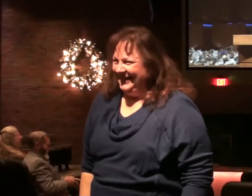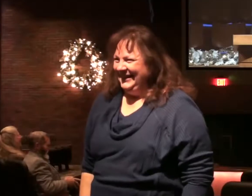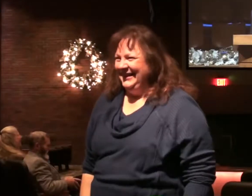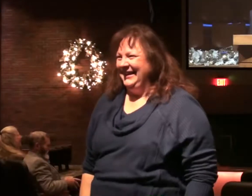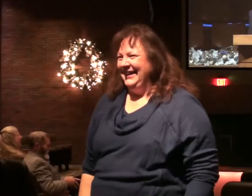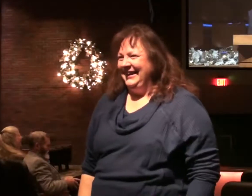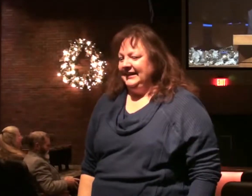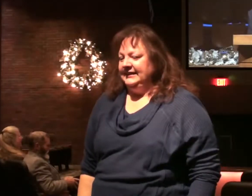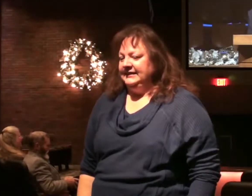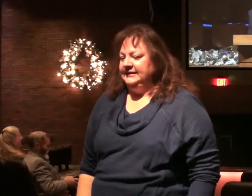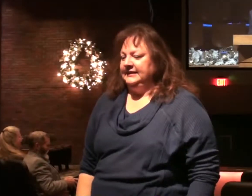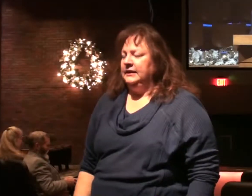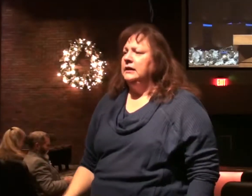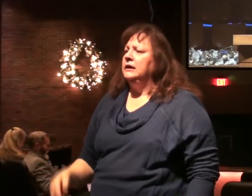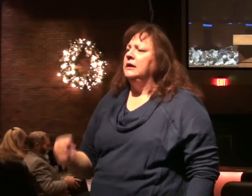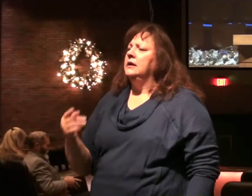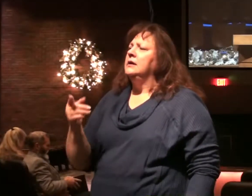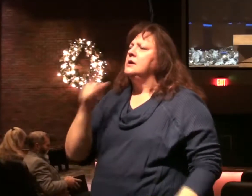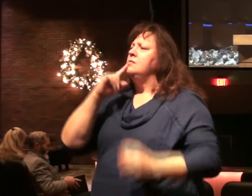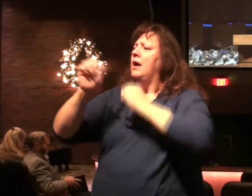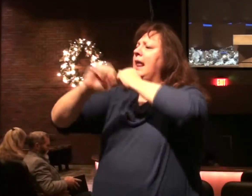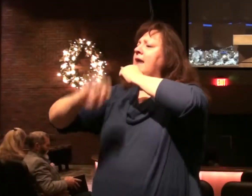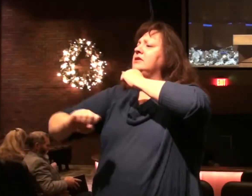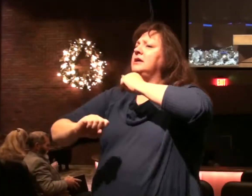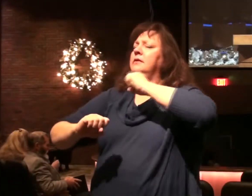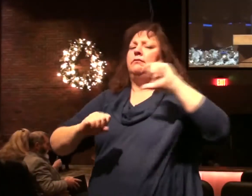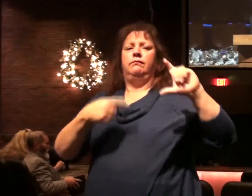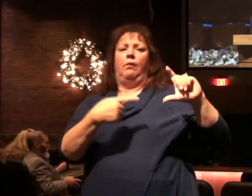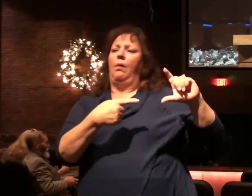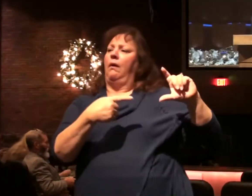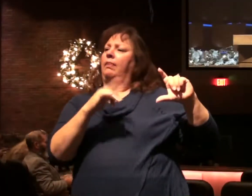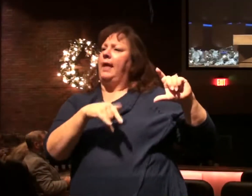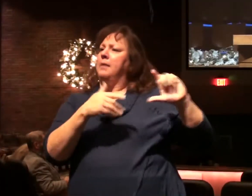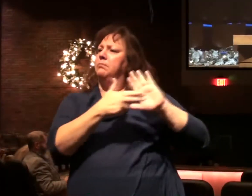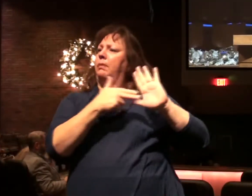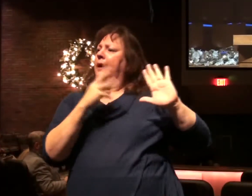I wonder if they need someone to do advertising for them.